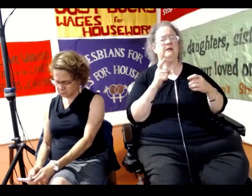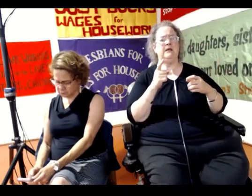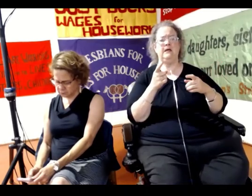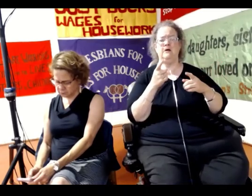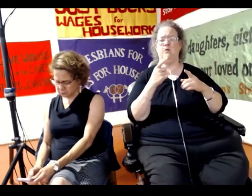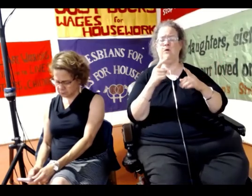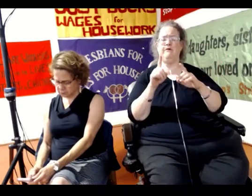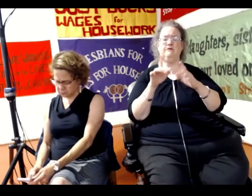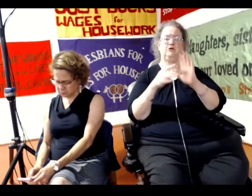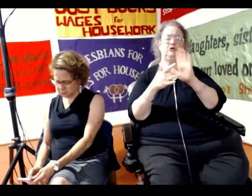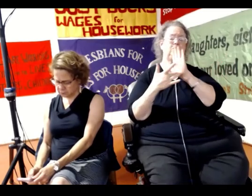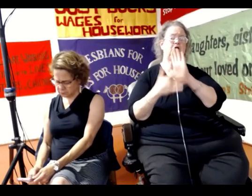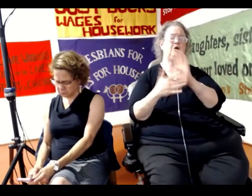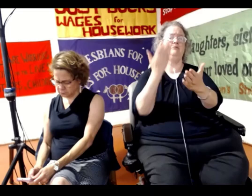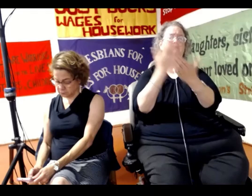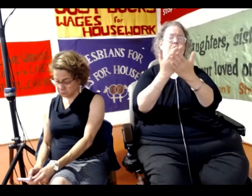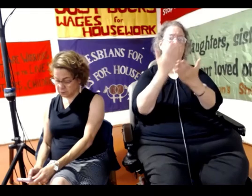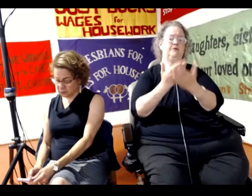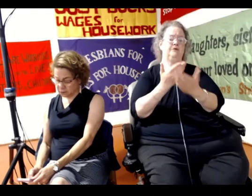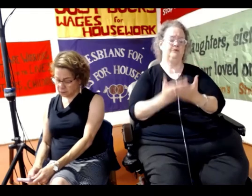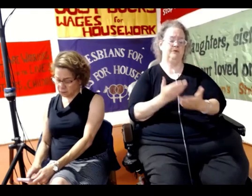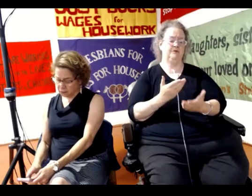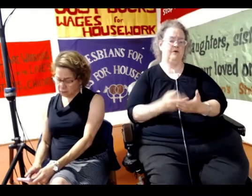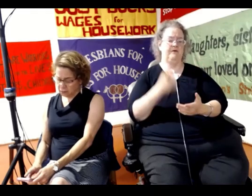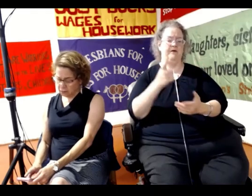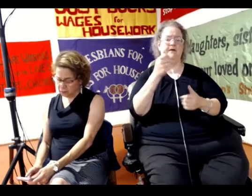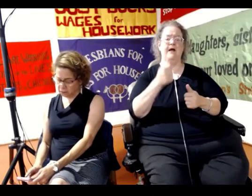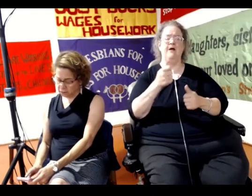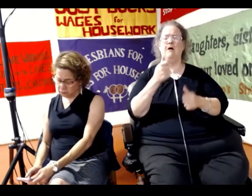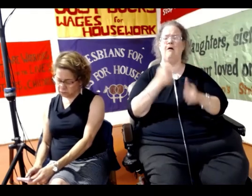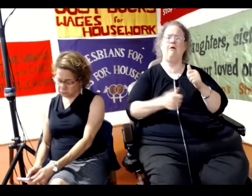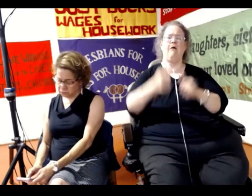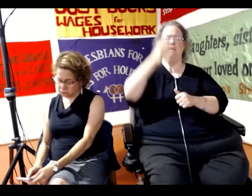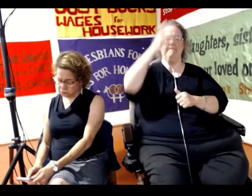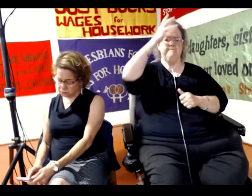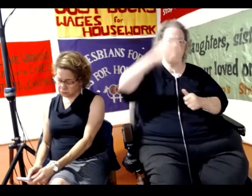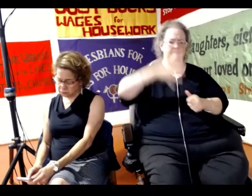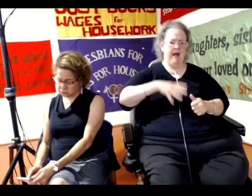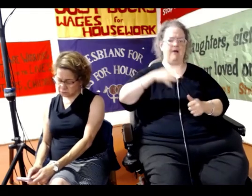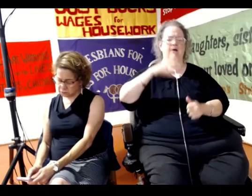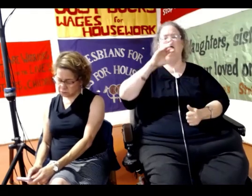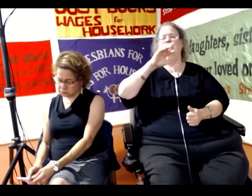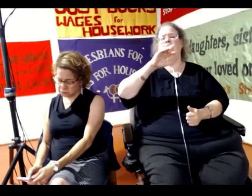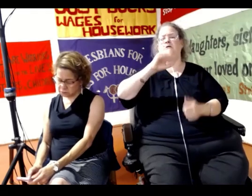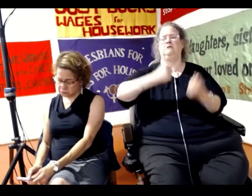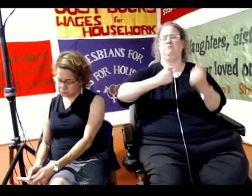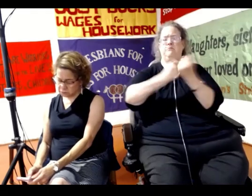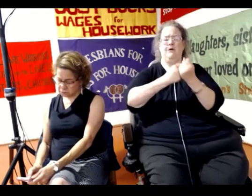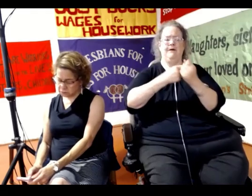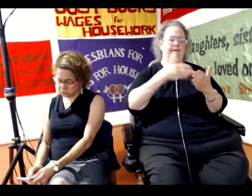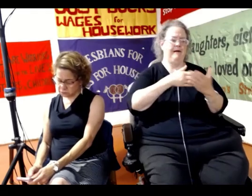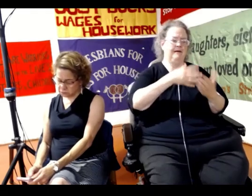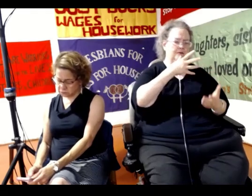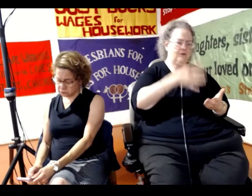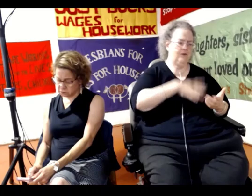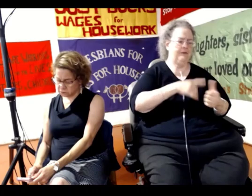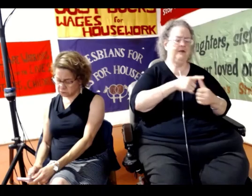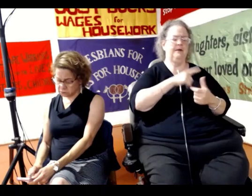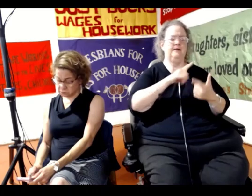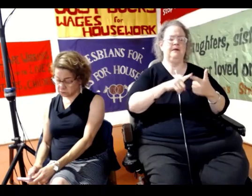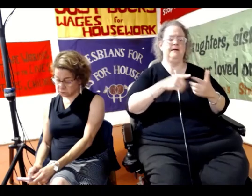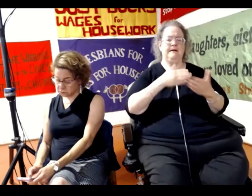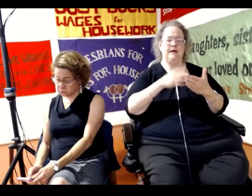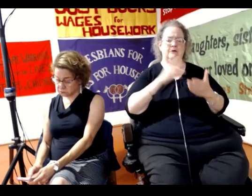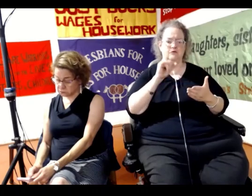have been shown to be misogynistic and racist and criminally corrupt. And yet, we're